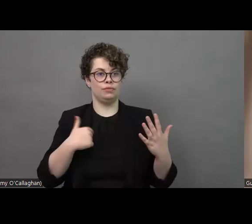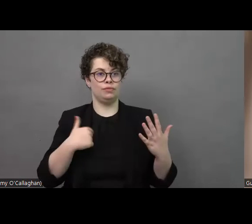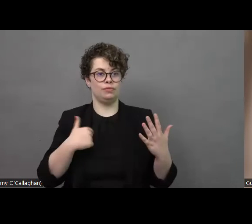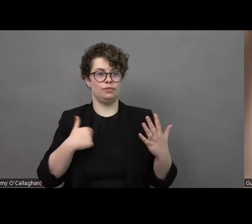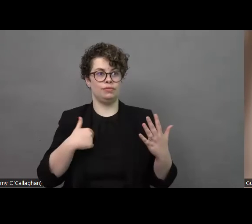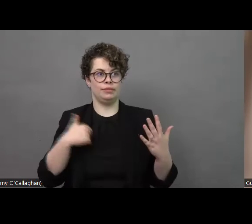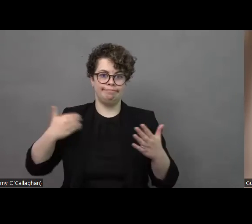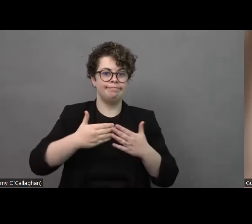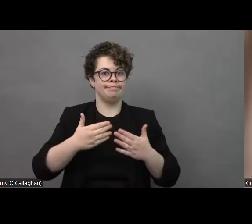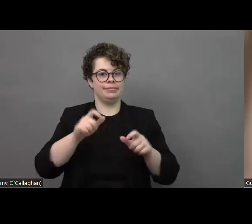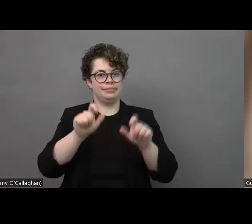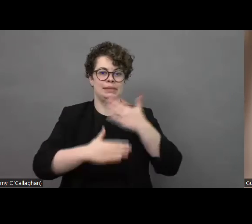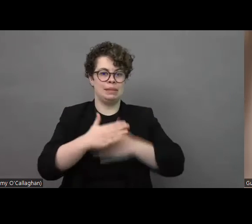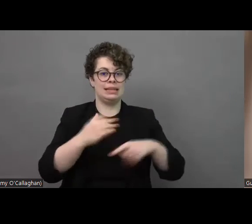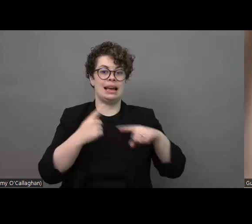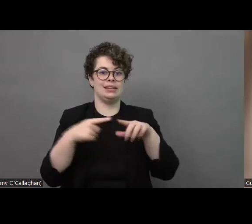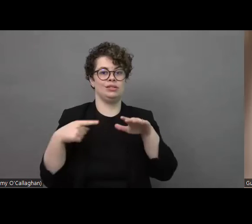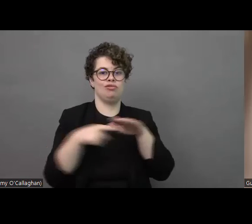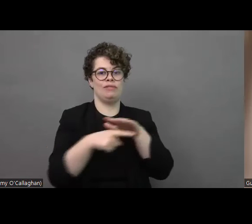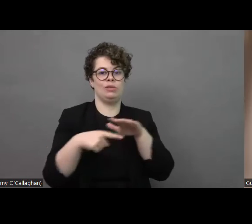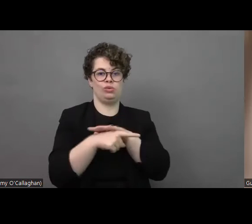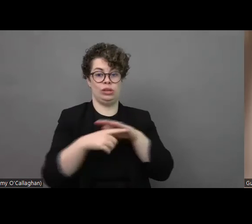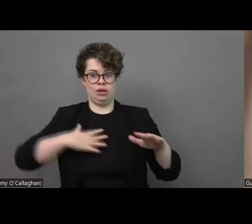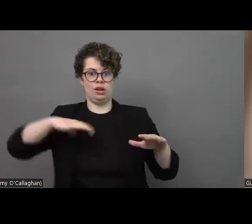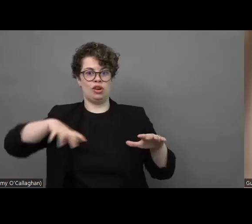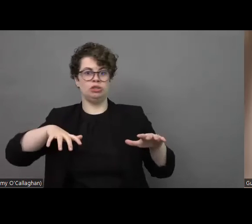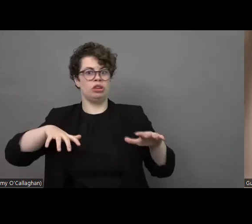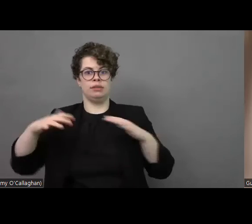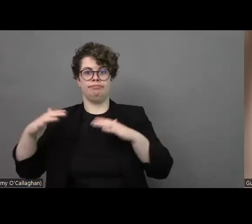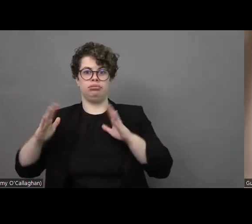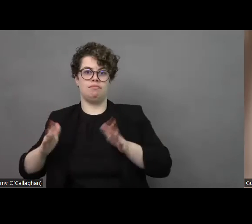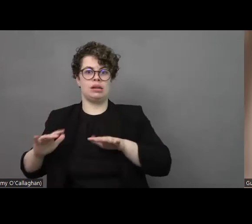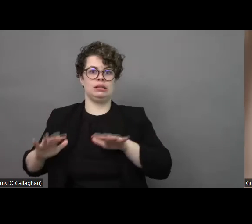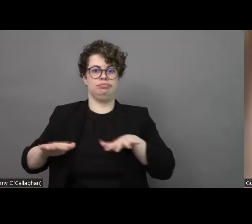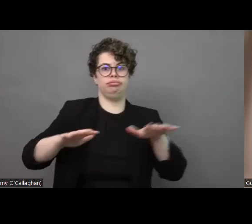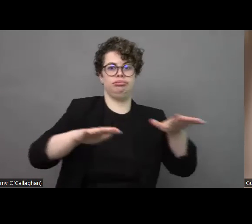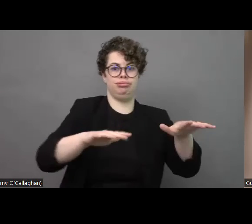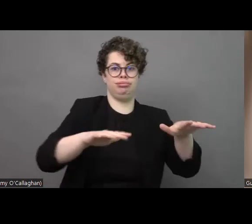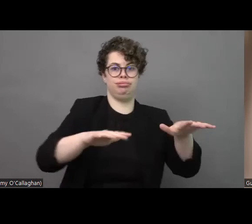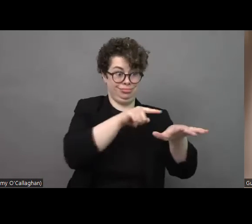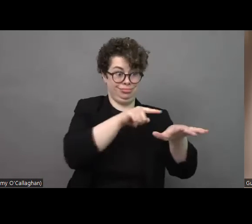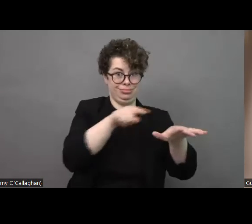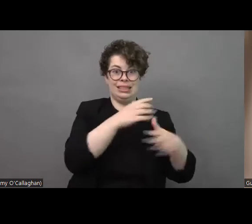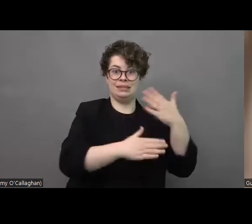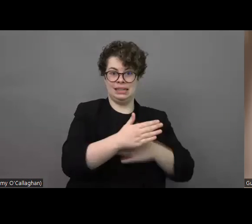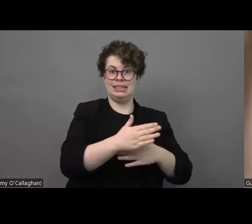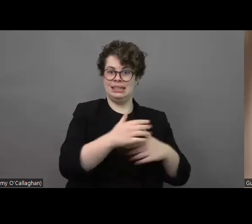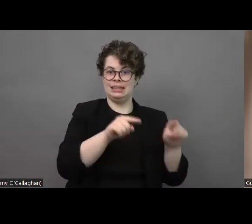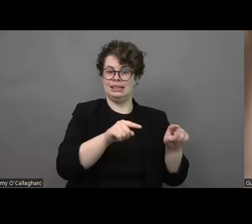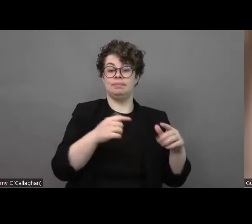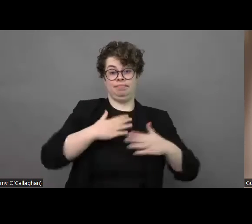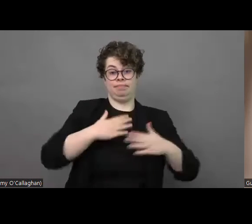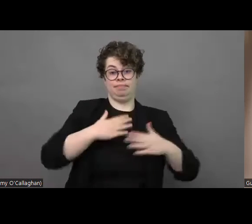and refugees at the moment we are working on behind of the european disability